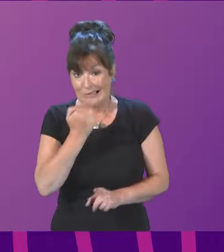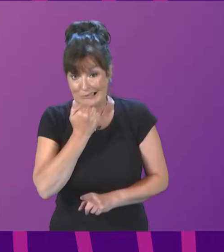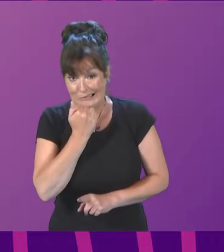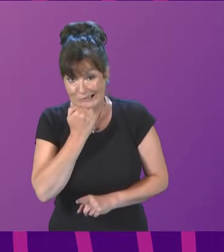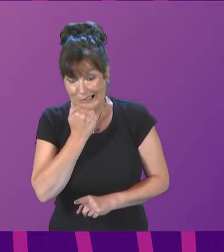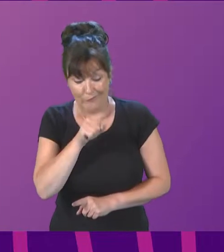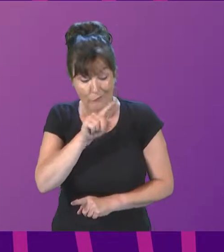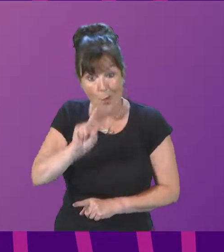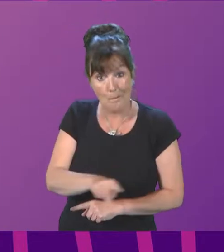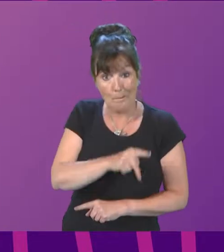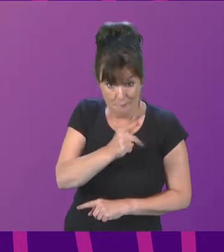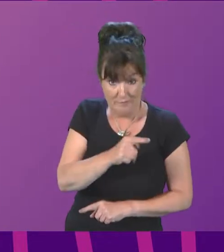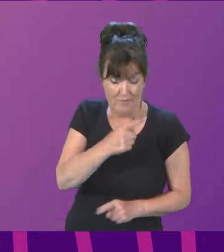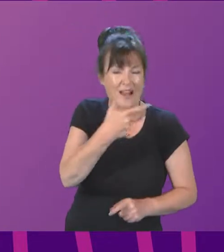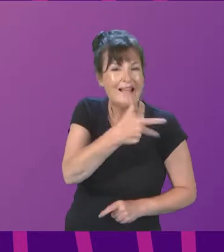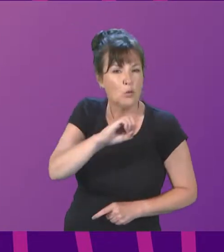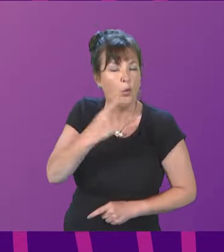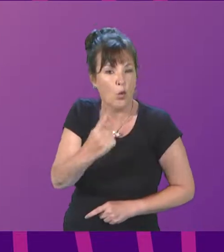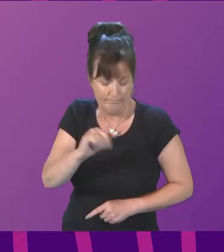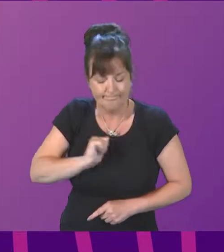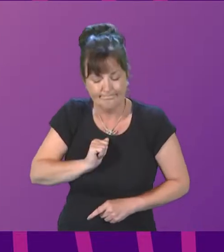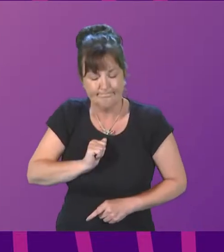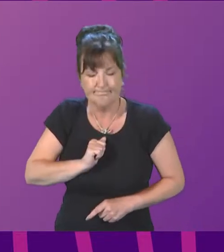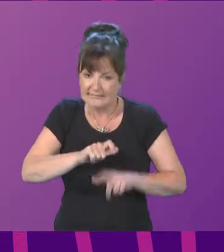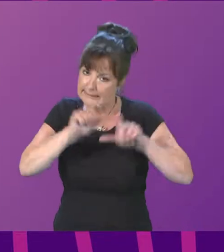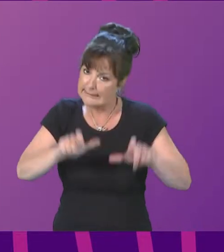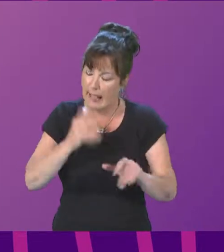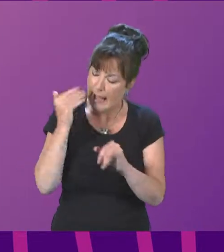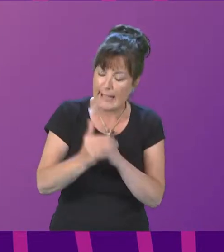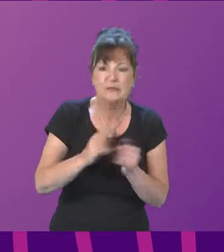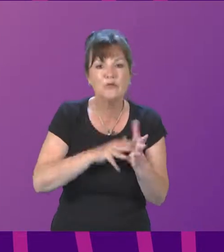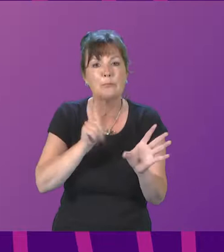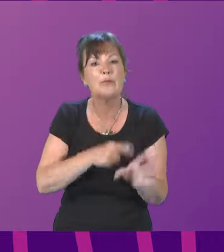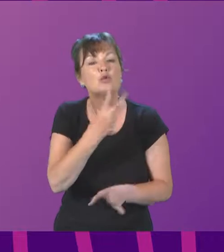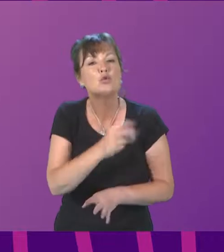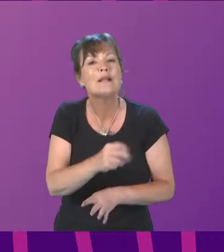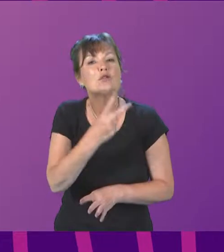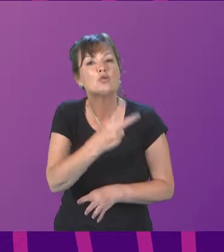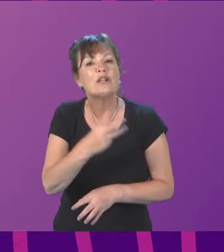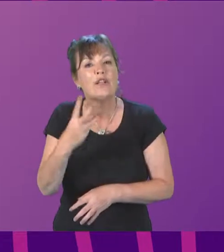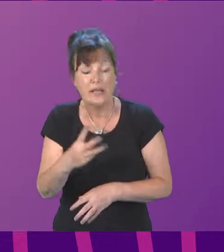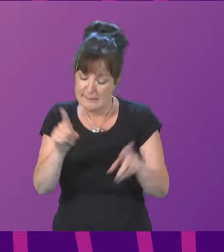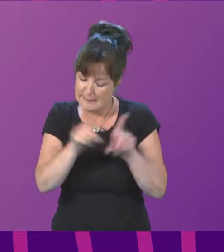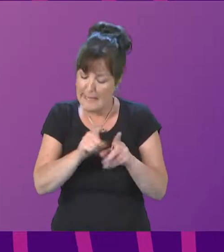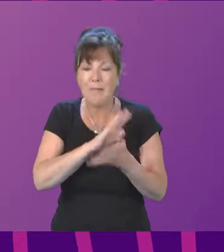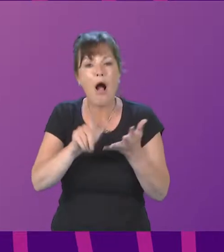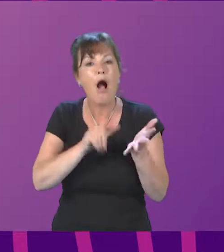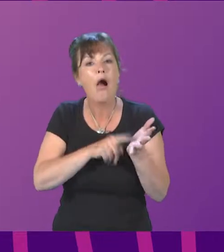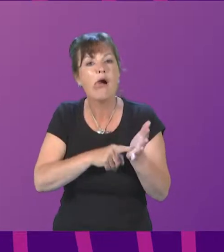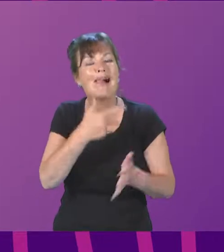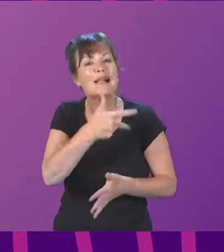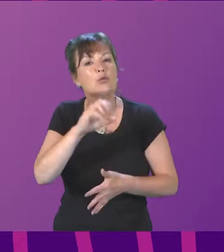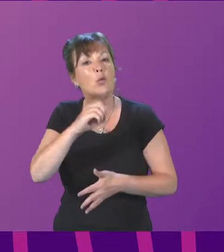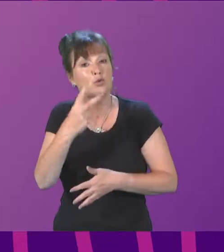801 Glensannex remains by the end of May 2023, and for Hull 802 by the end of December 2023.